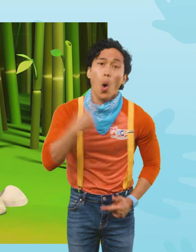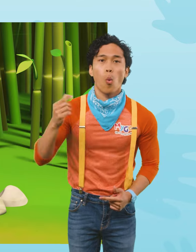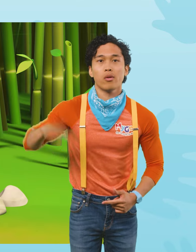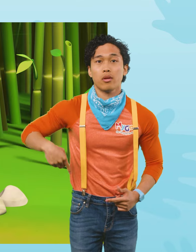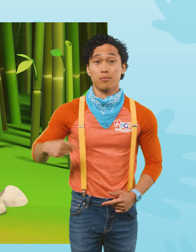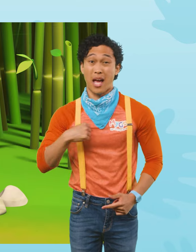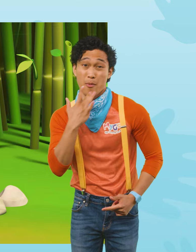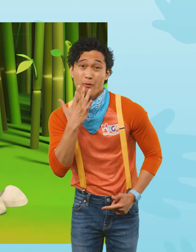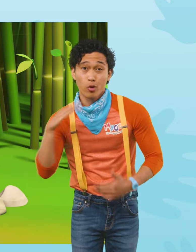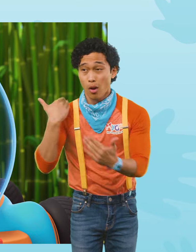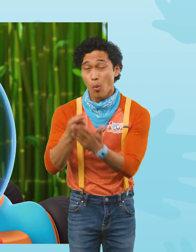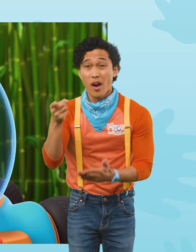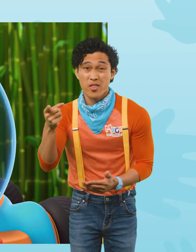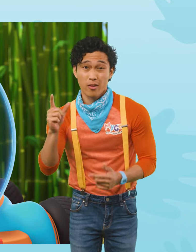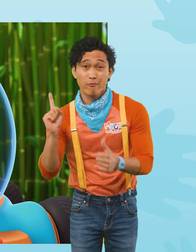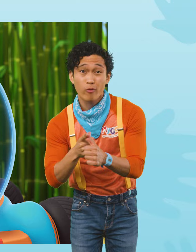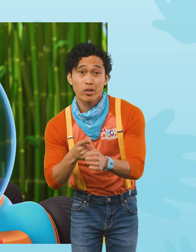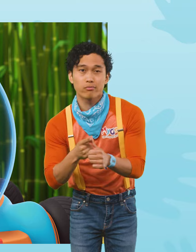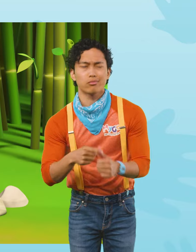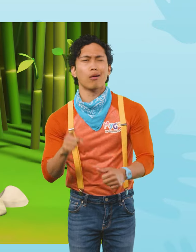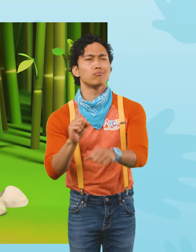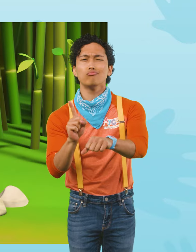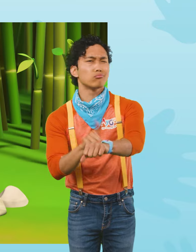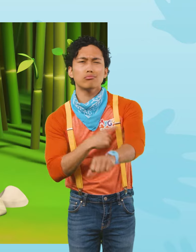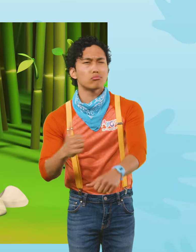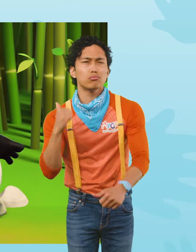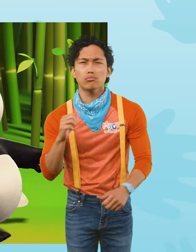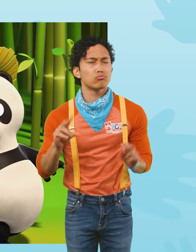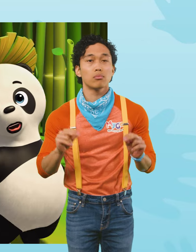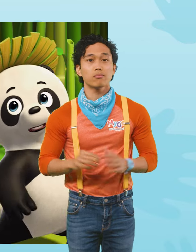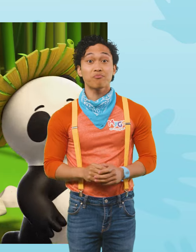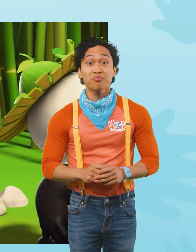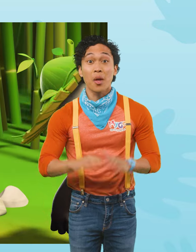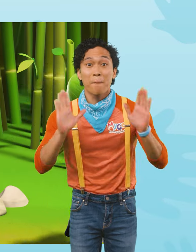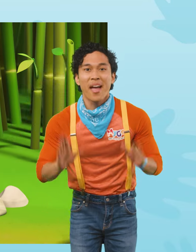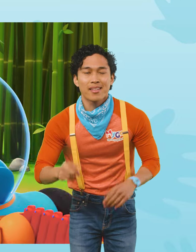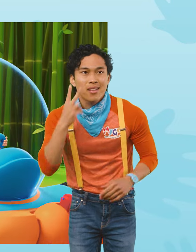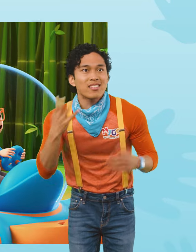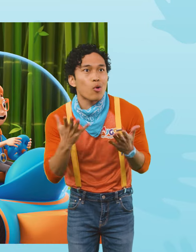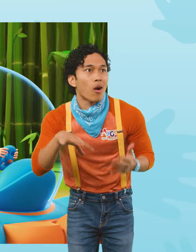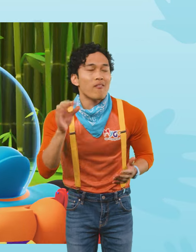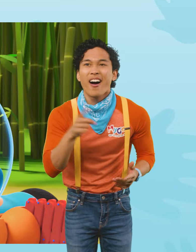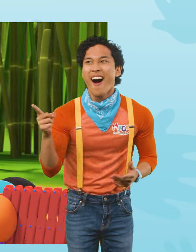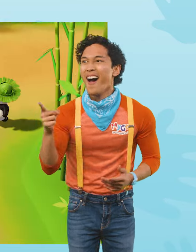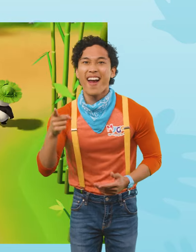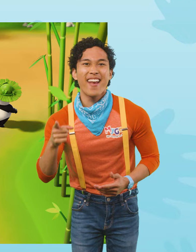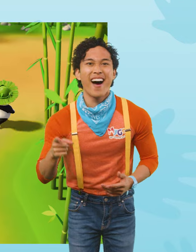there first for once. We won't be long. Super! Let's go see what we can find. Yeah! Thanks, Bi!